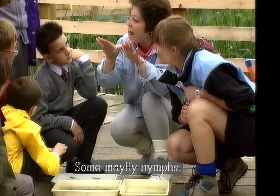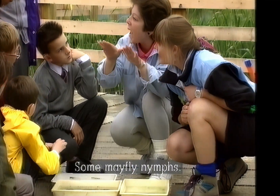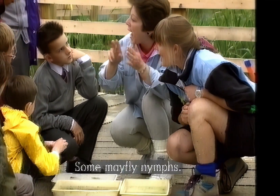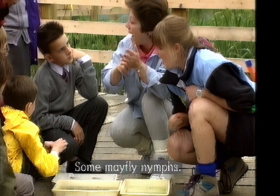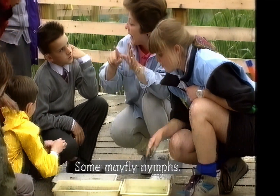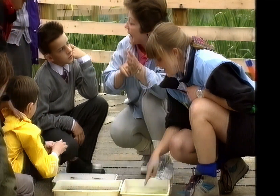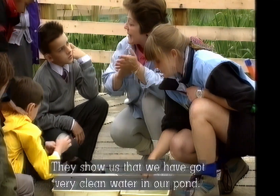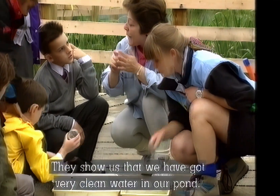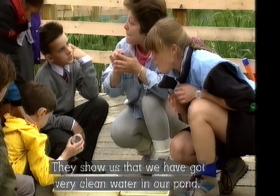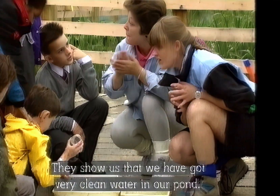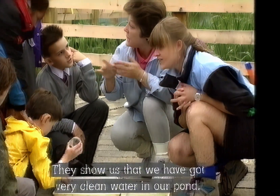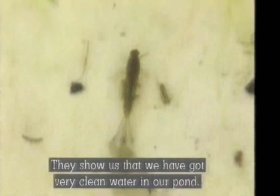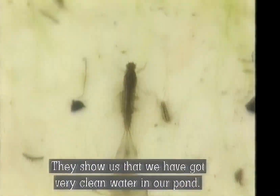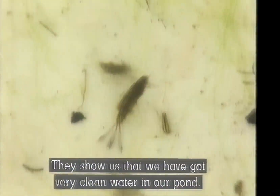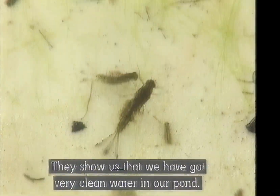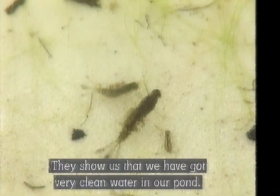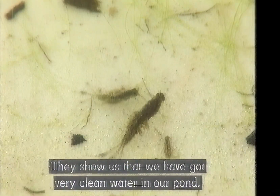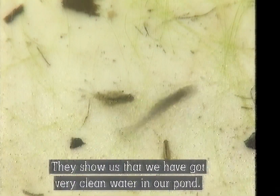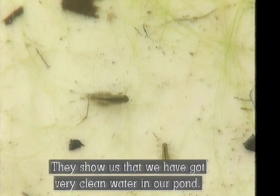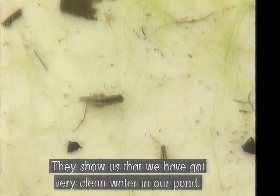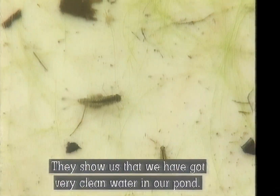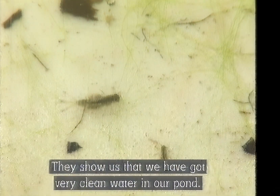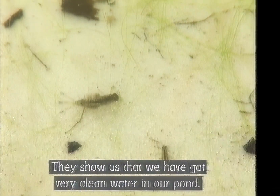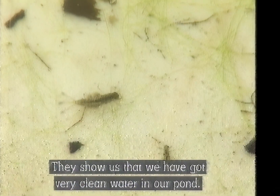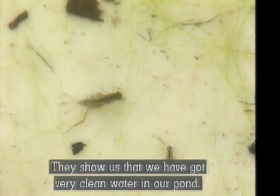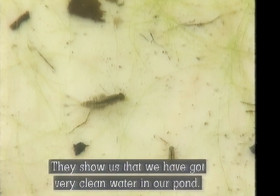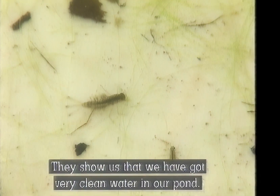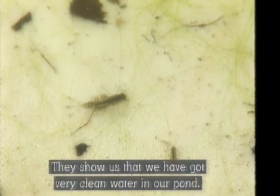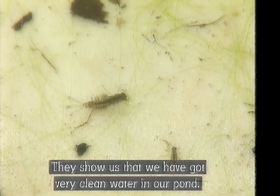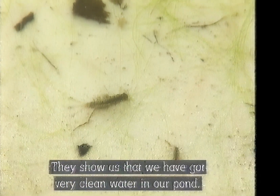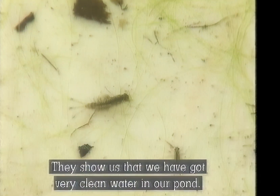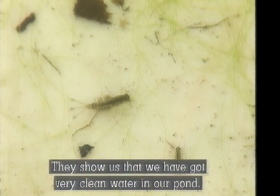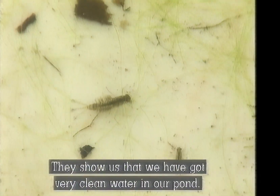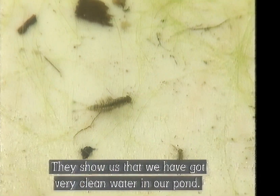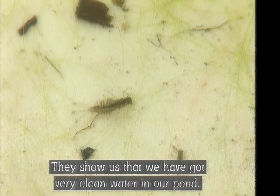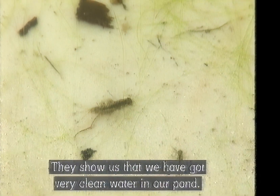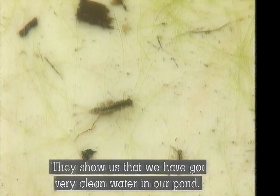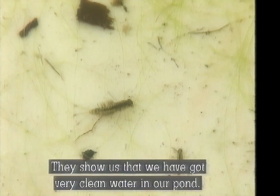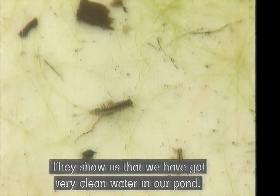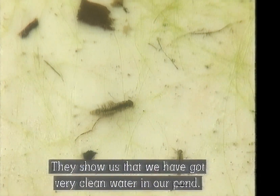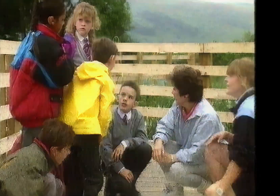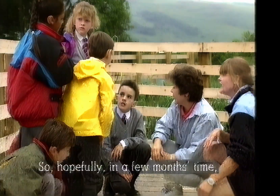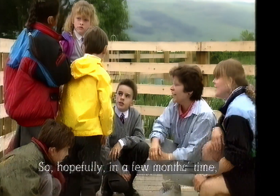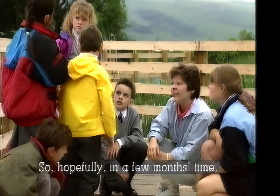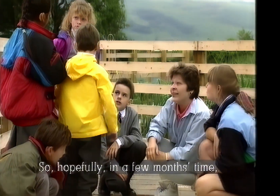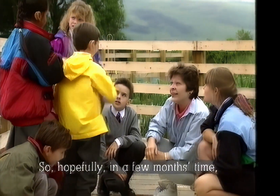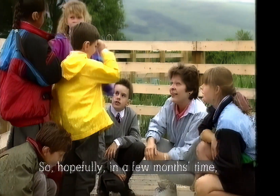And they show us that we have got very clean water in our pond. So hopefully, in a few months'